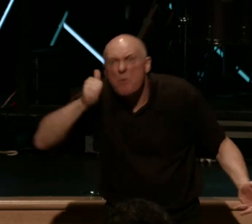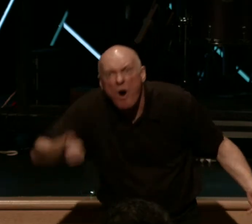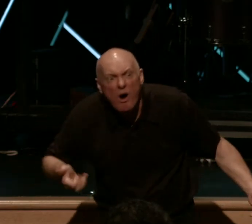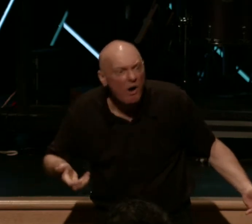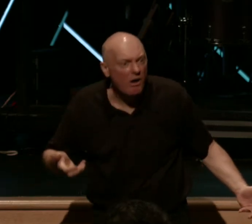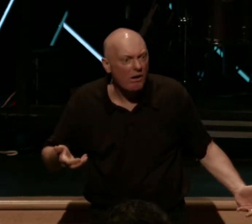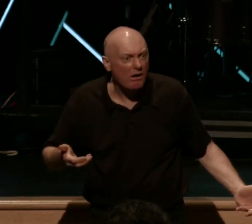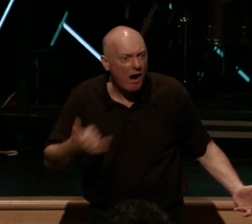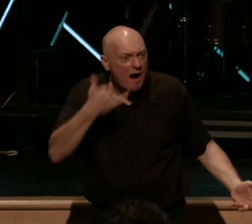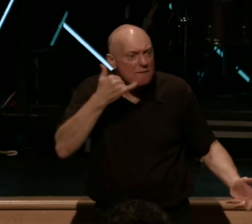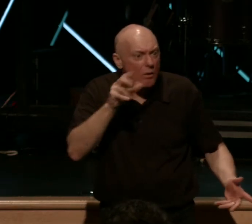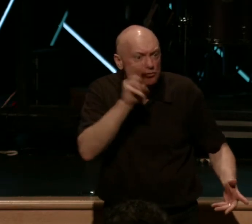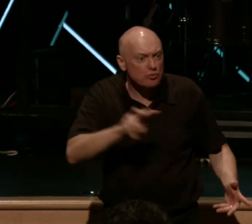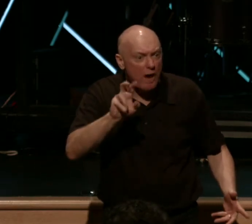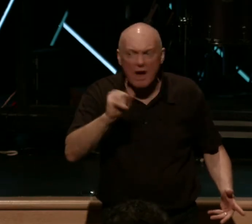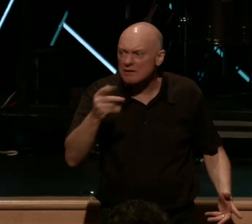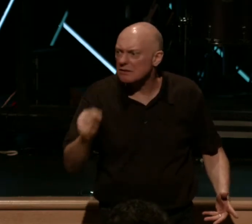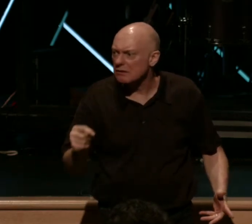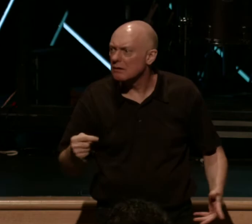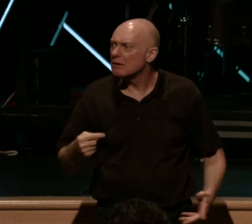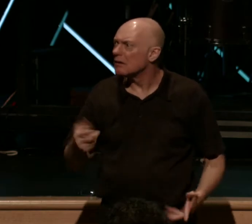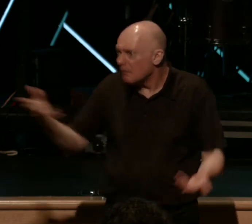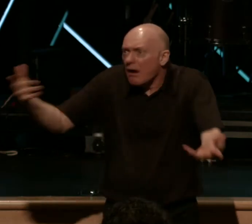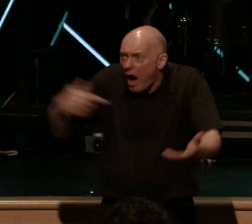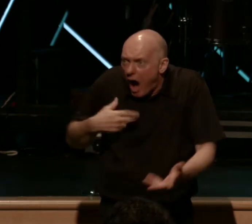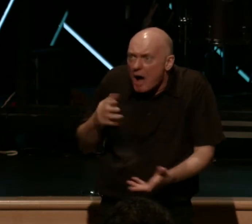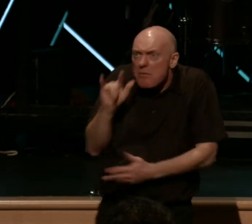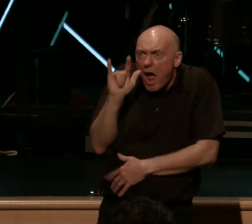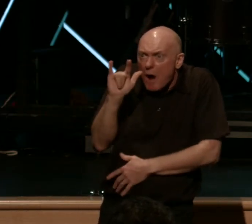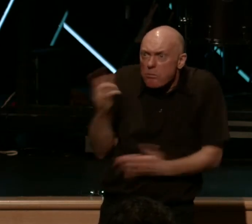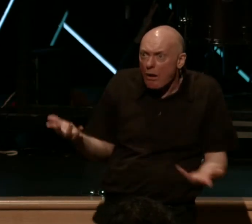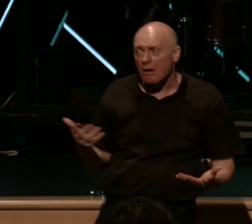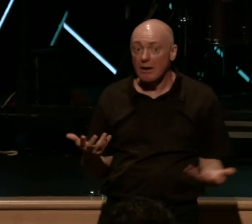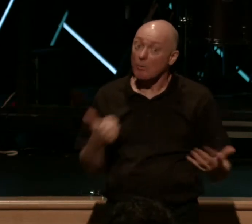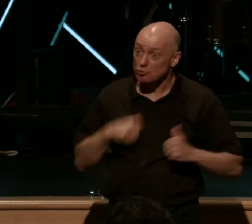So I called a travel agent. I'm like, and I'm at the airport, you know, and I'm doing it with the love of Christ, of course.